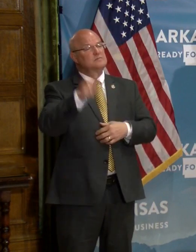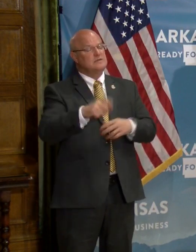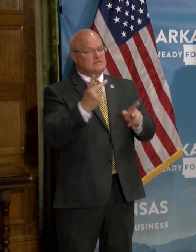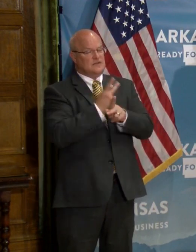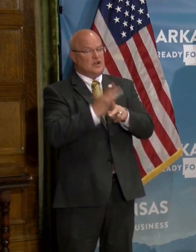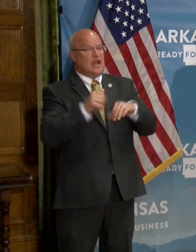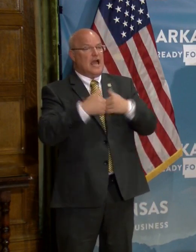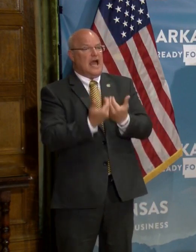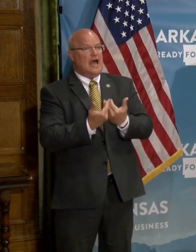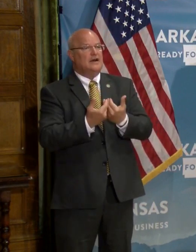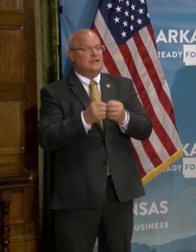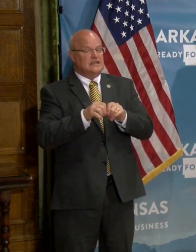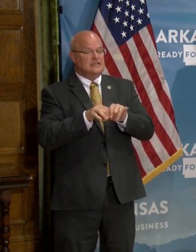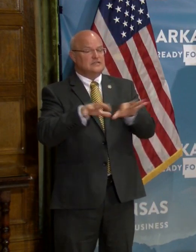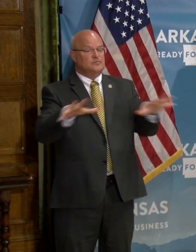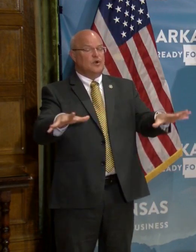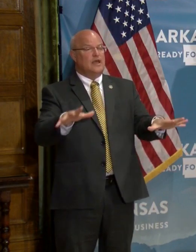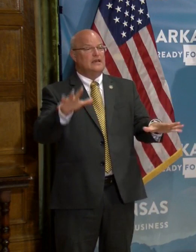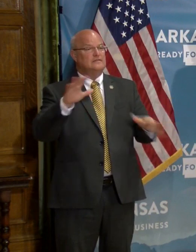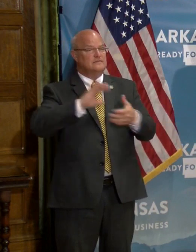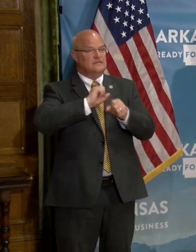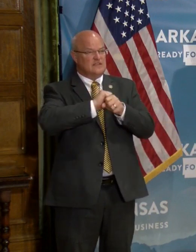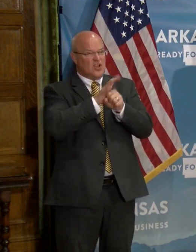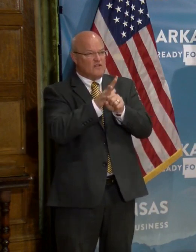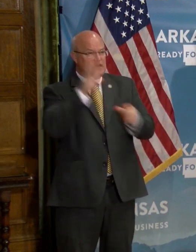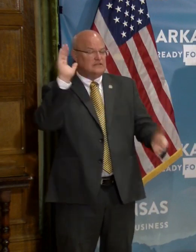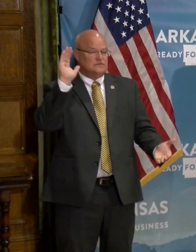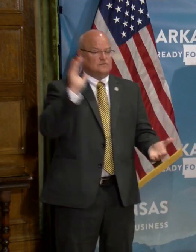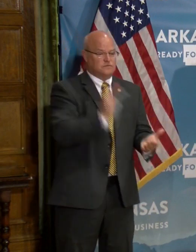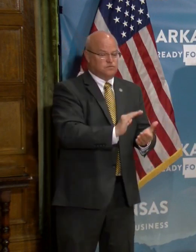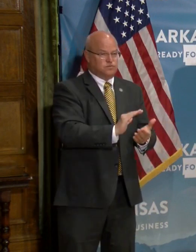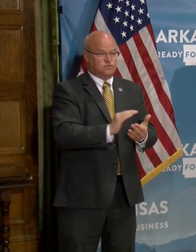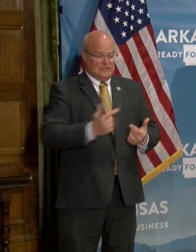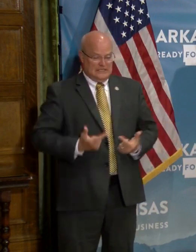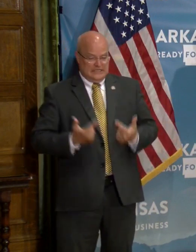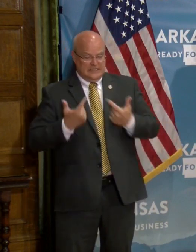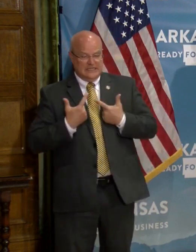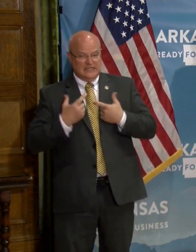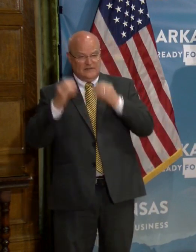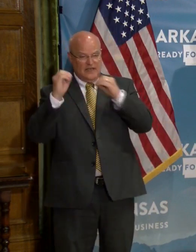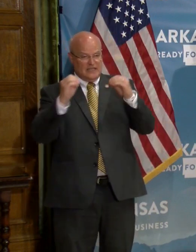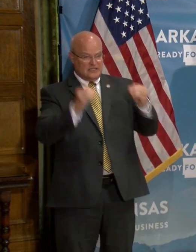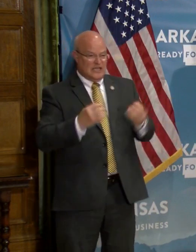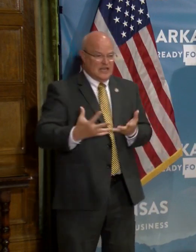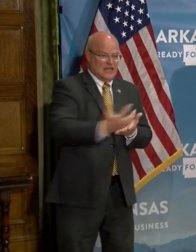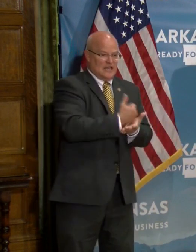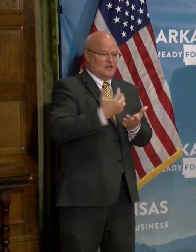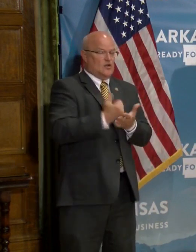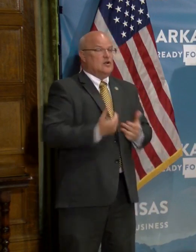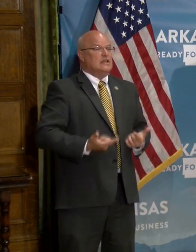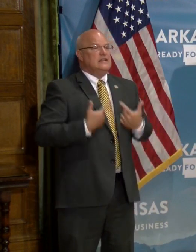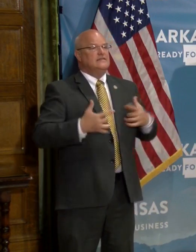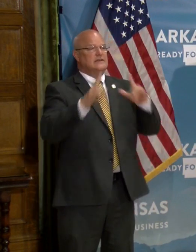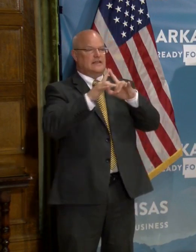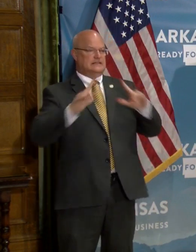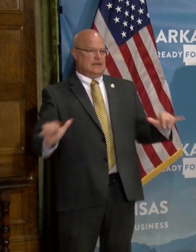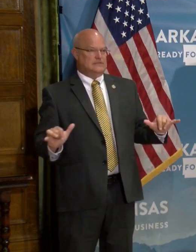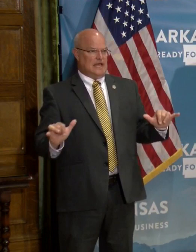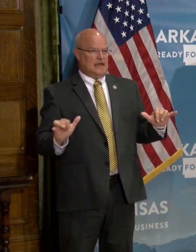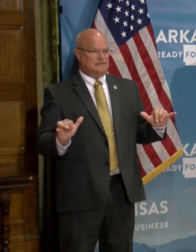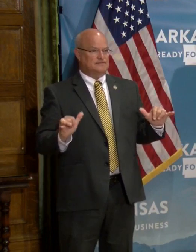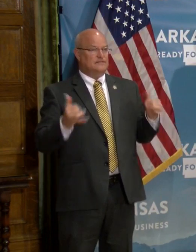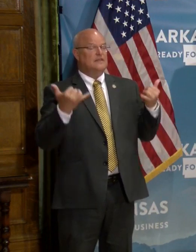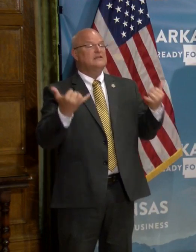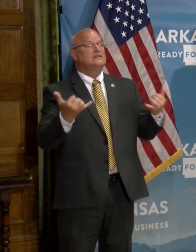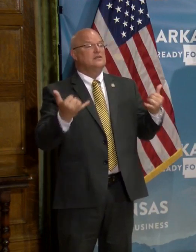figure out how to reduce the spread of the virus and to live, educate, and make a living at the same time. And that leads